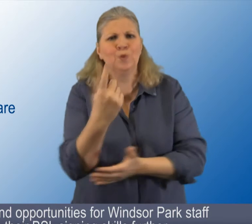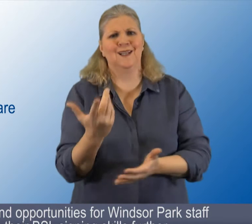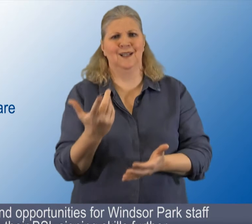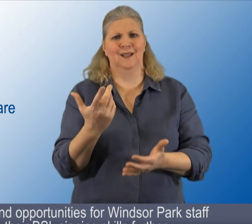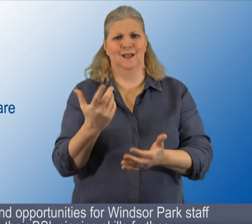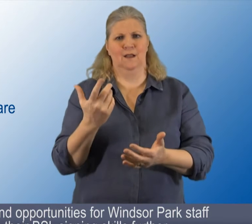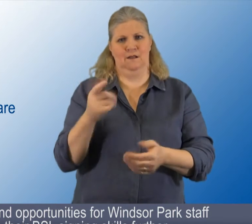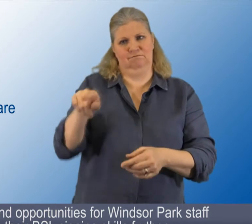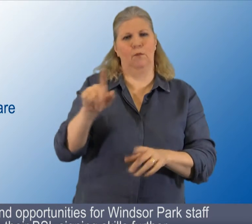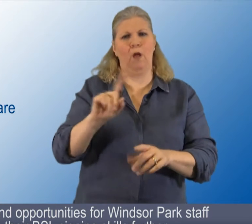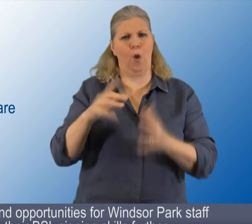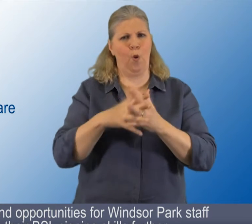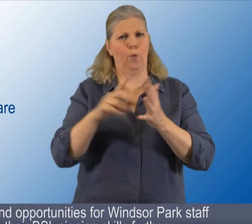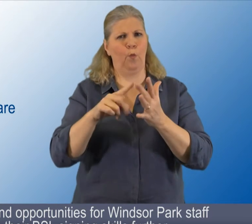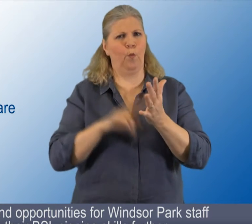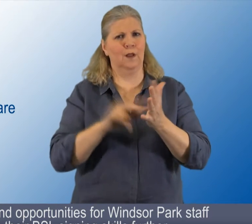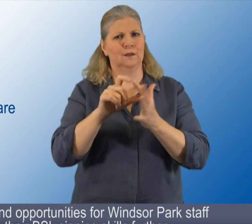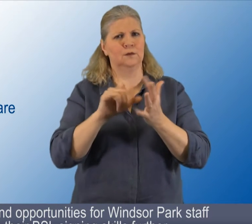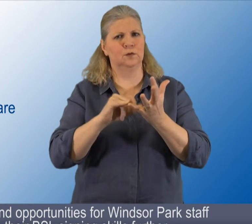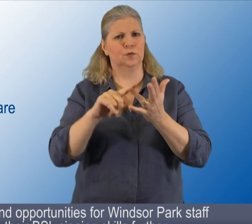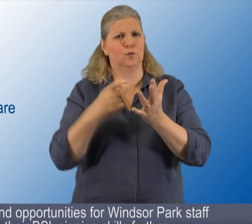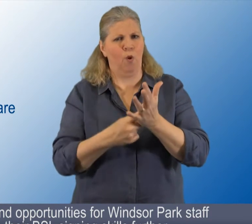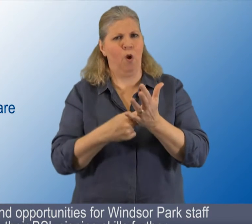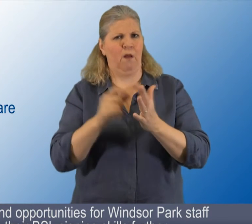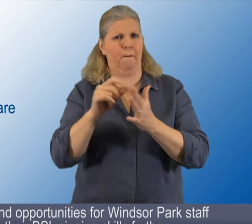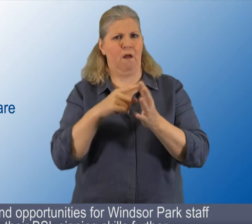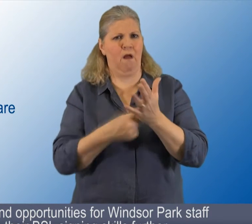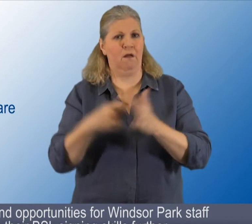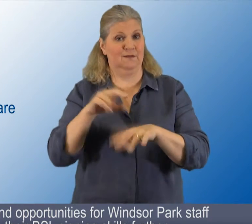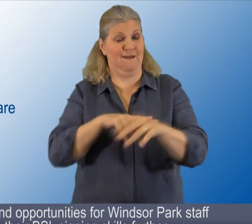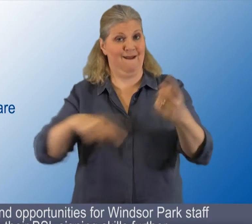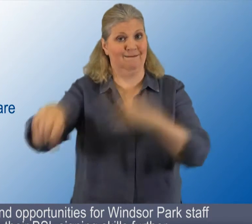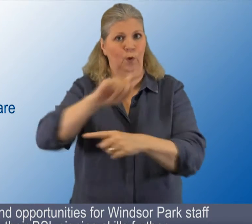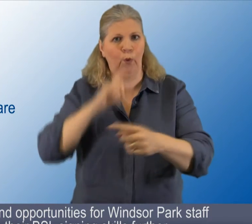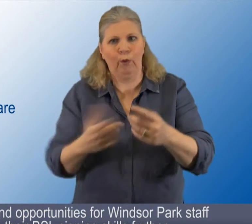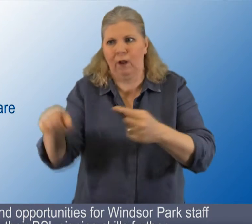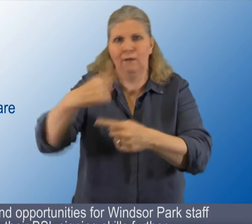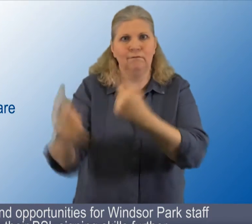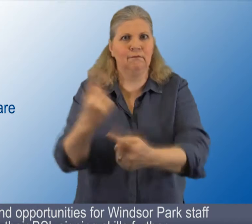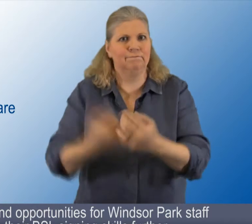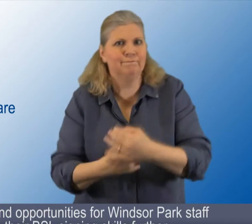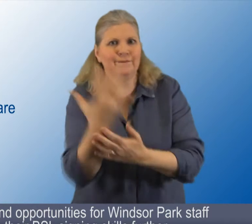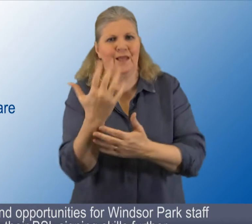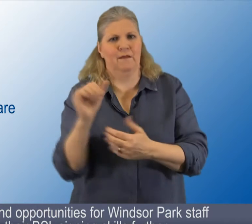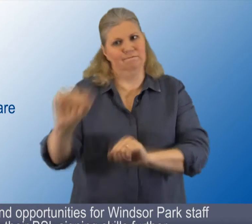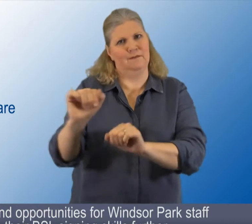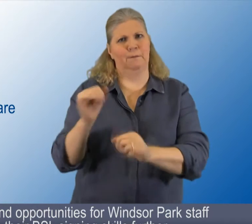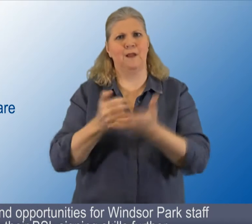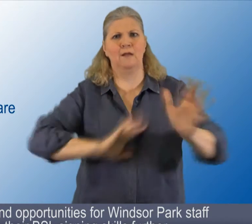Provide funding and opportunities for Windsor Park staff to develop their BSL signing skills further to achieve Level 3 and beyond